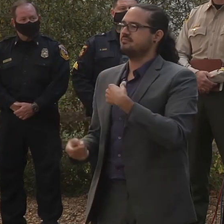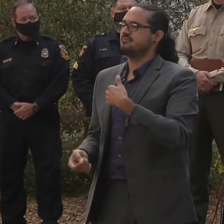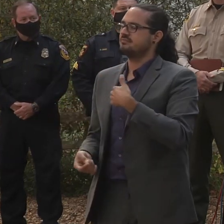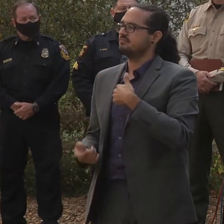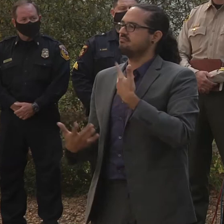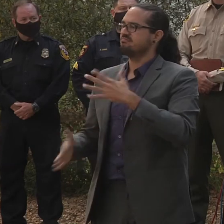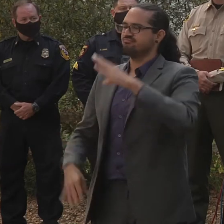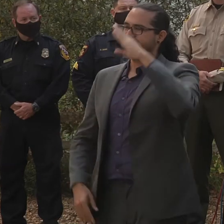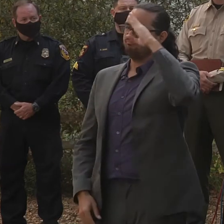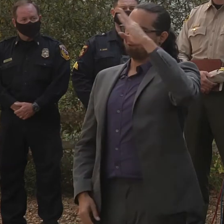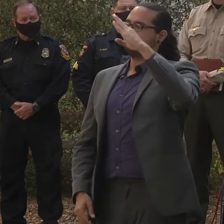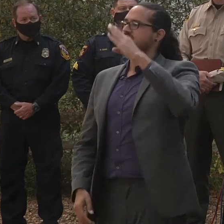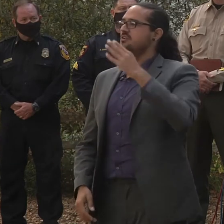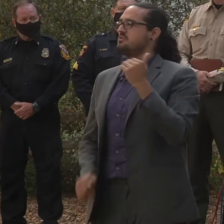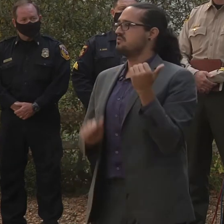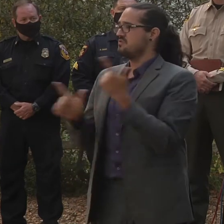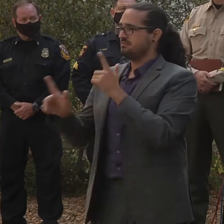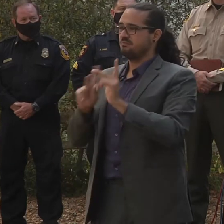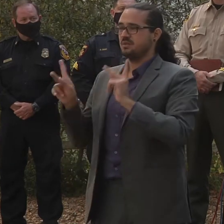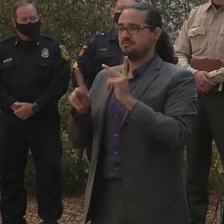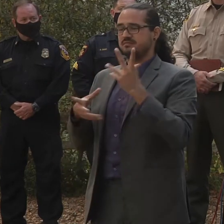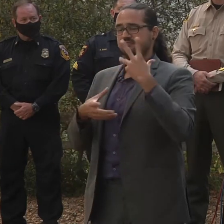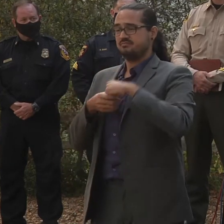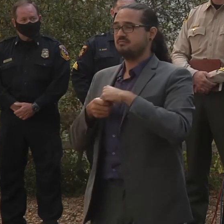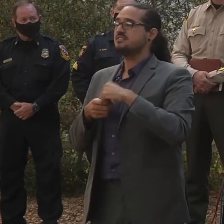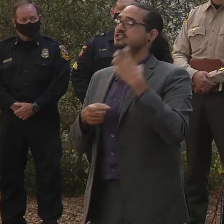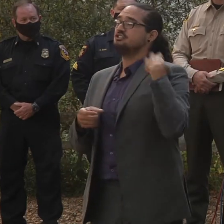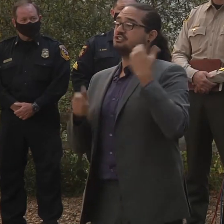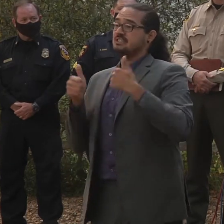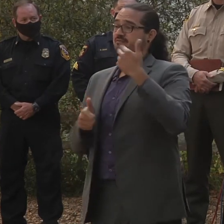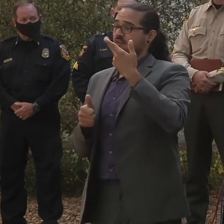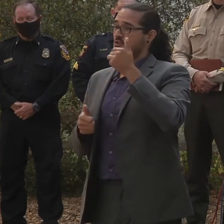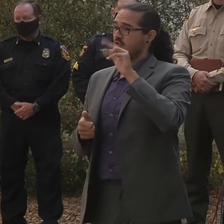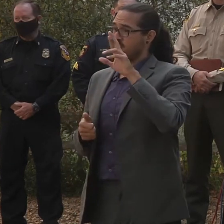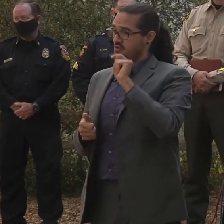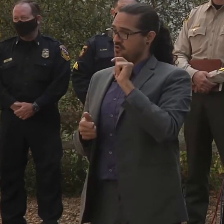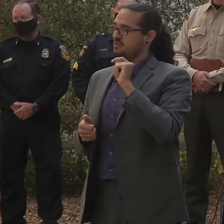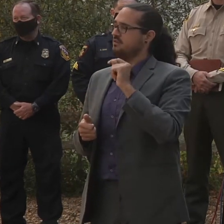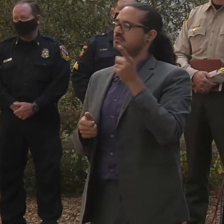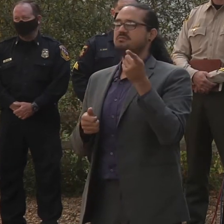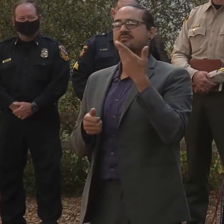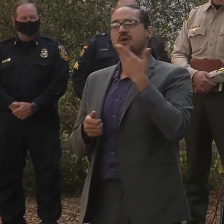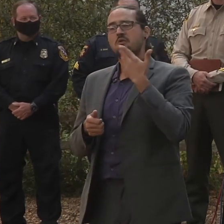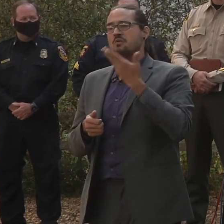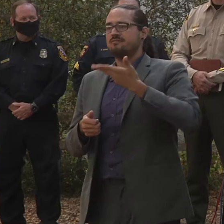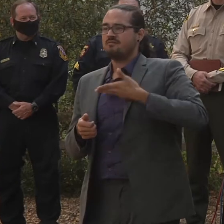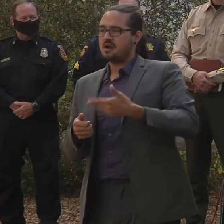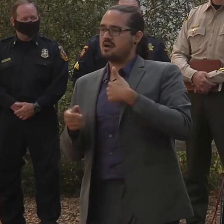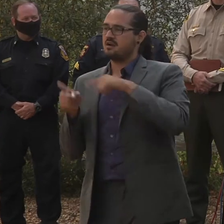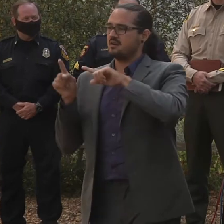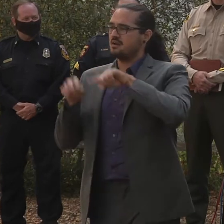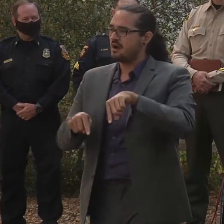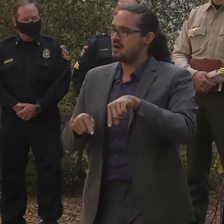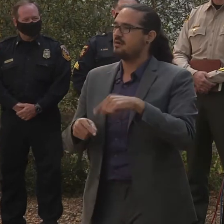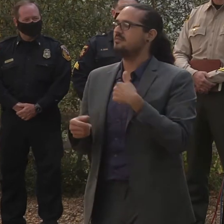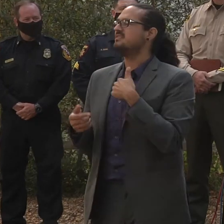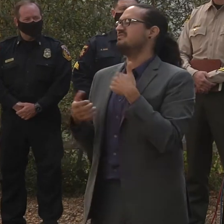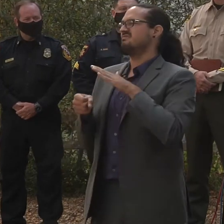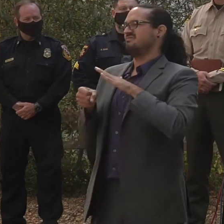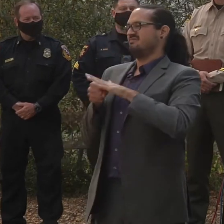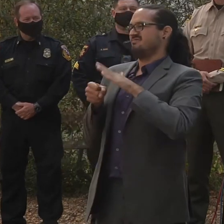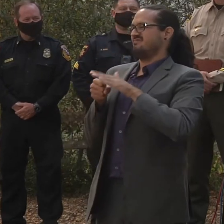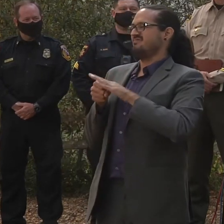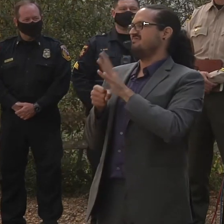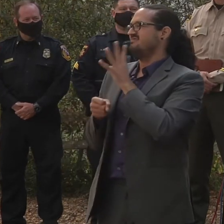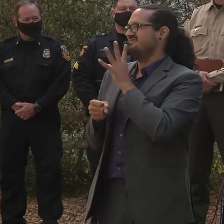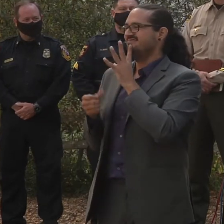making me your guest. The poor man kept saying, come on, come on, you have to stop talking, we have to keep going. So, thank you for